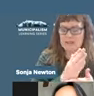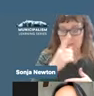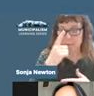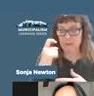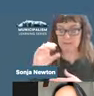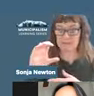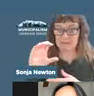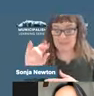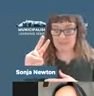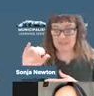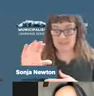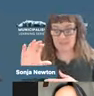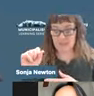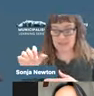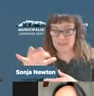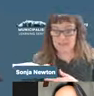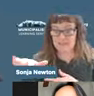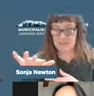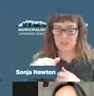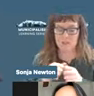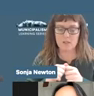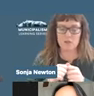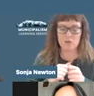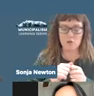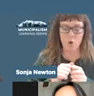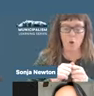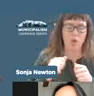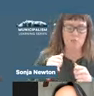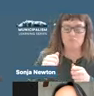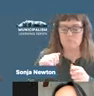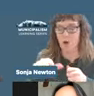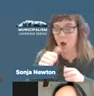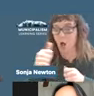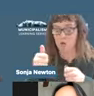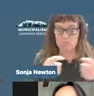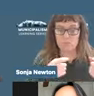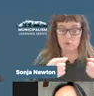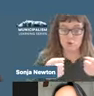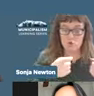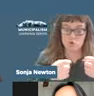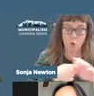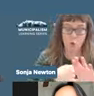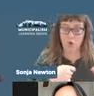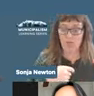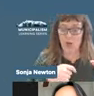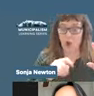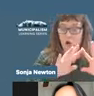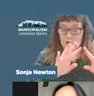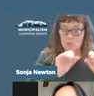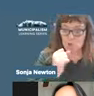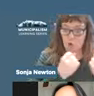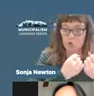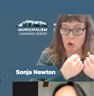labor conditions, often in tandem with other social movements, and re-imagining, sorry.